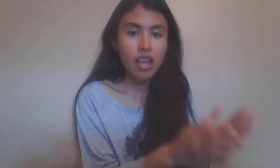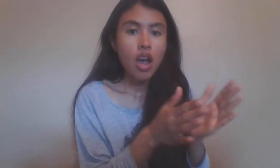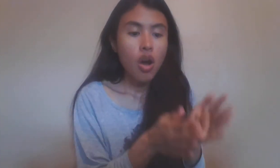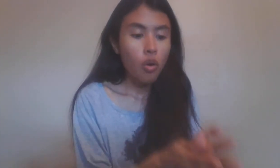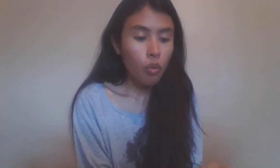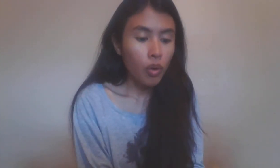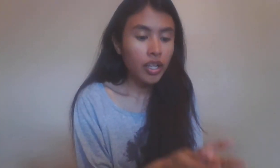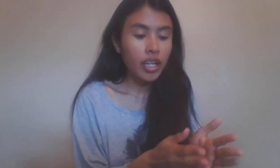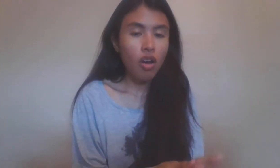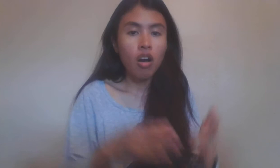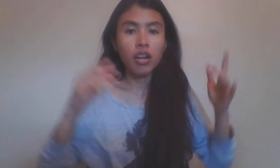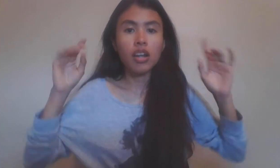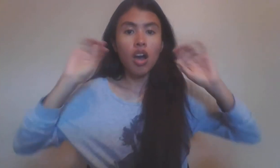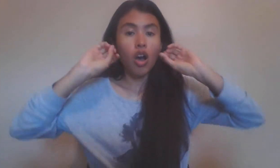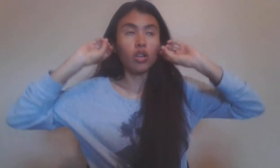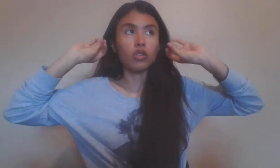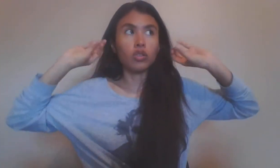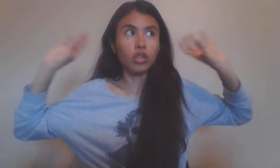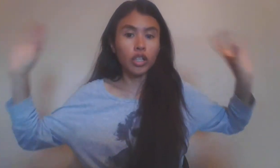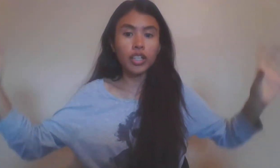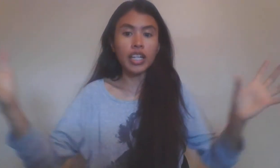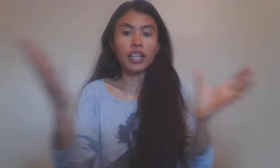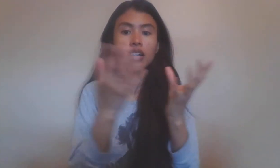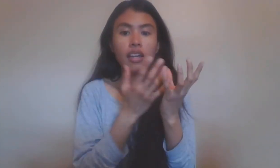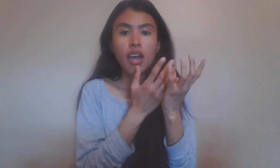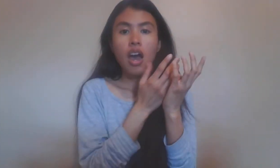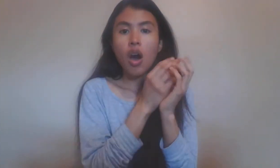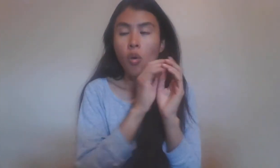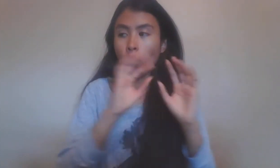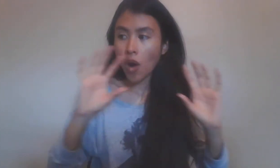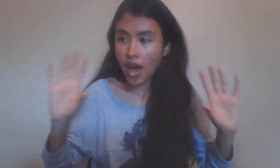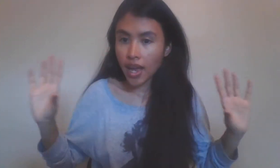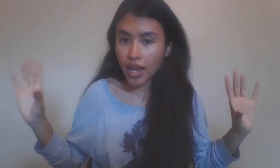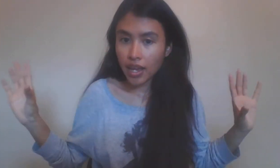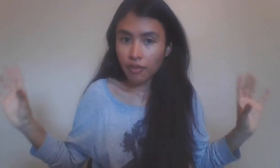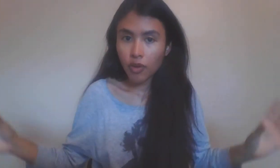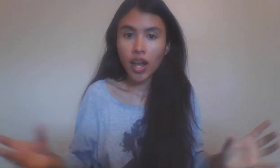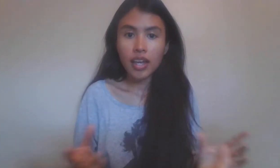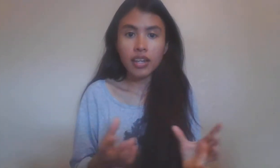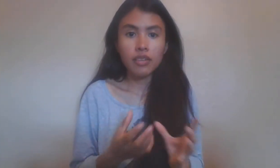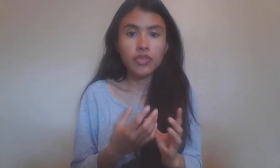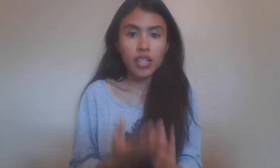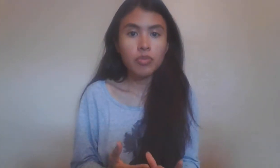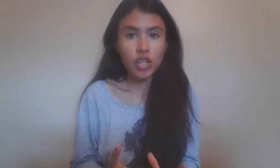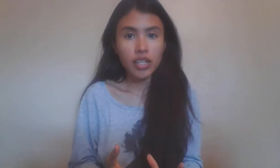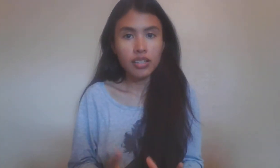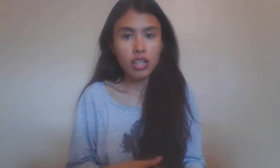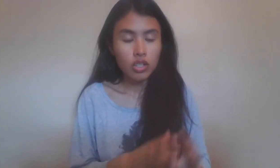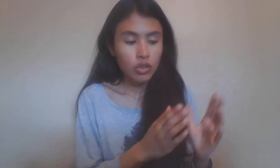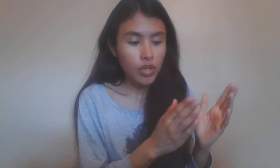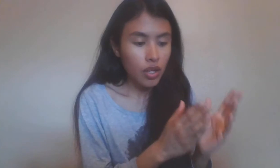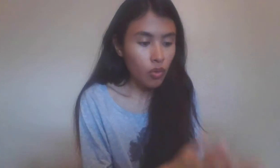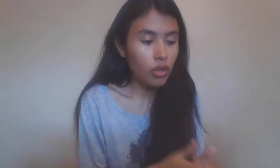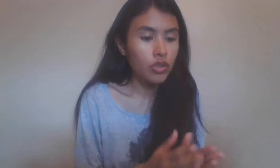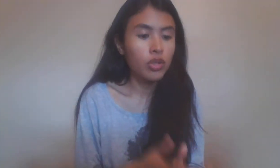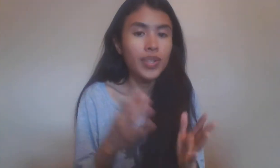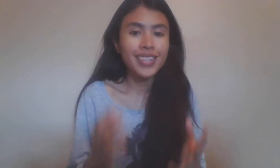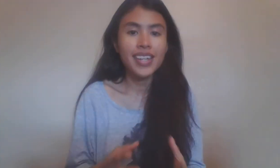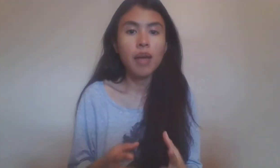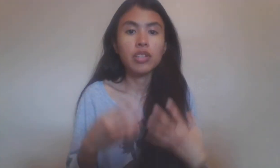working on learning a wide variety of subjects in order to establish